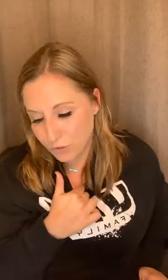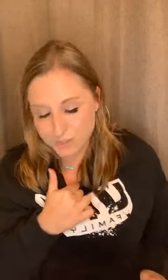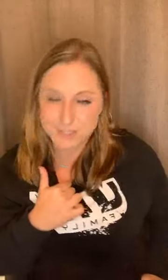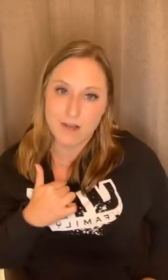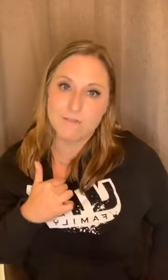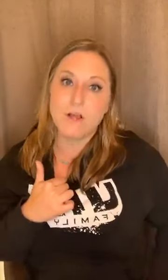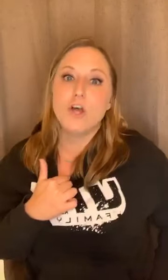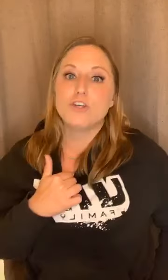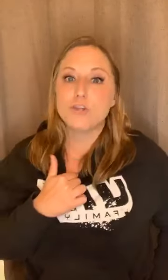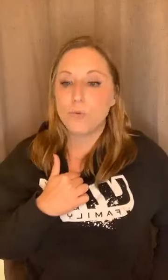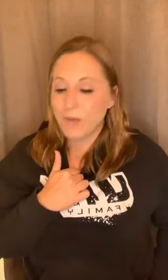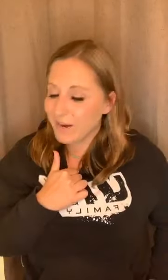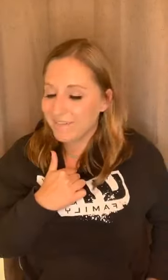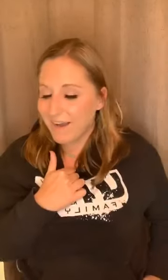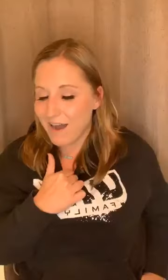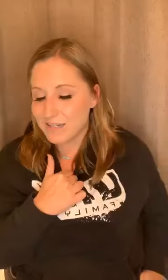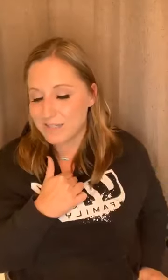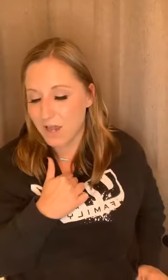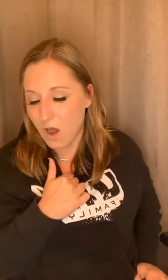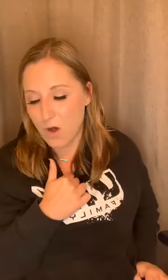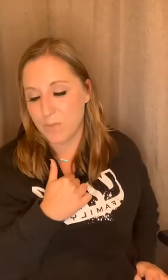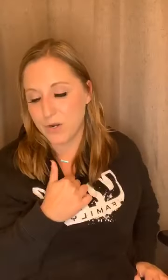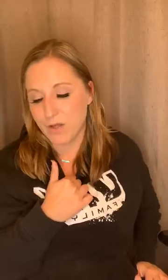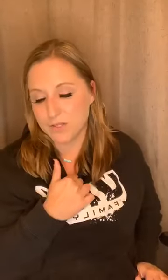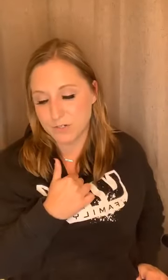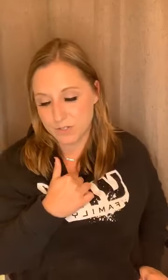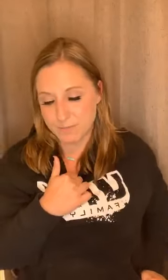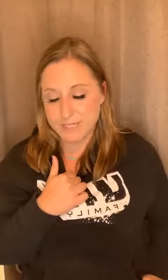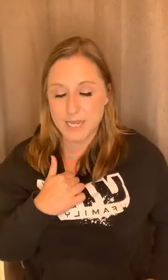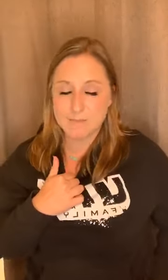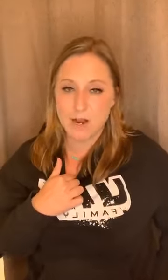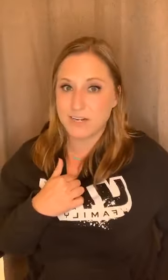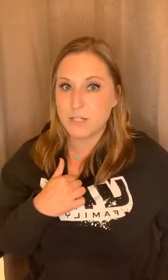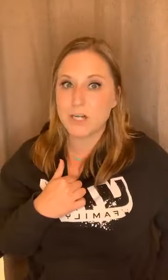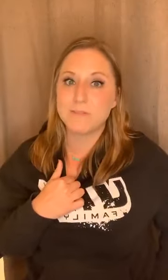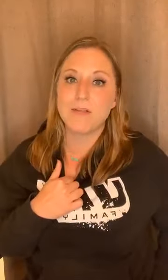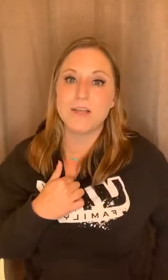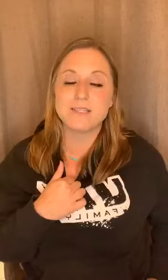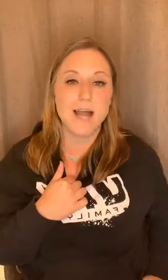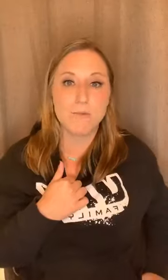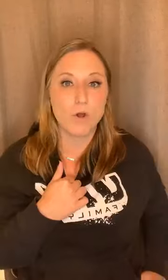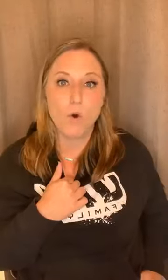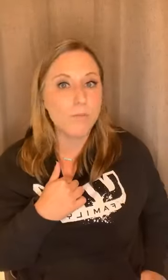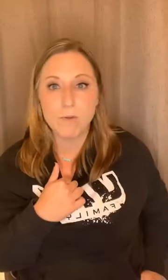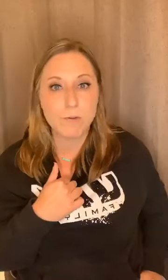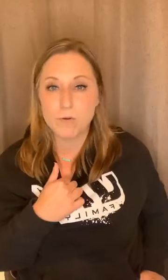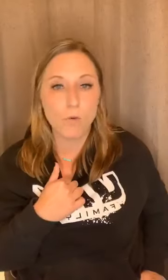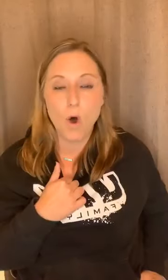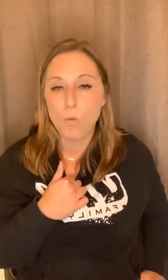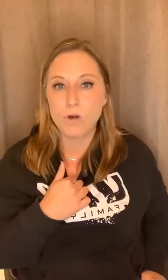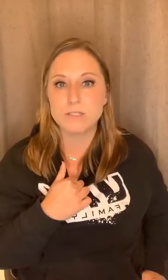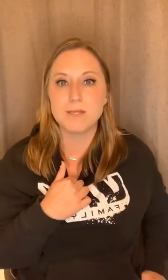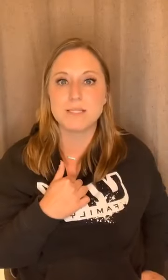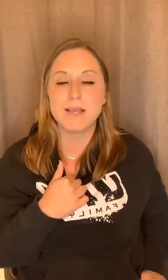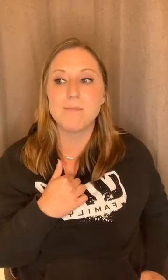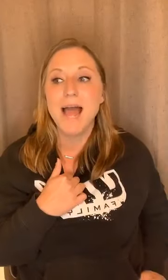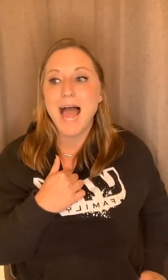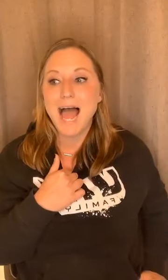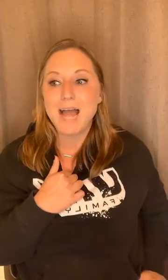yourself. So we are not all put on this earth to be the same. I already talked about this. I would hope that we wouldn't all want to be the same. And